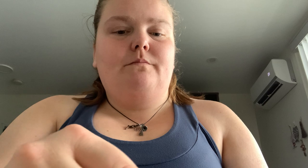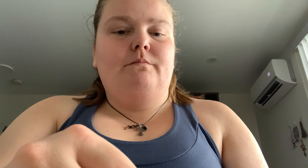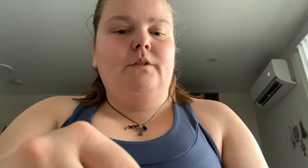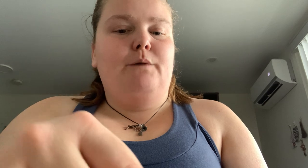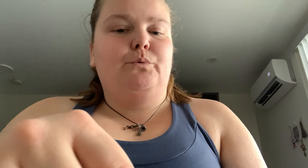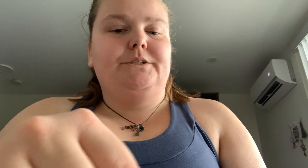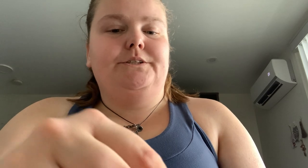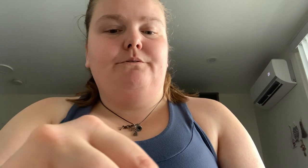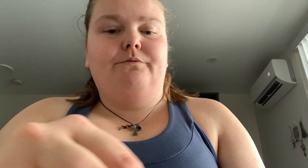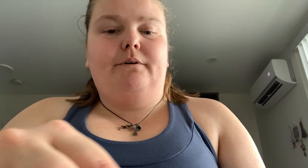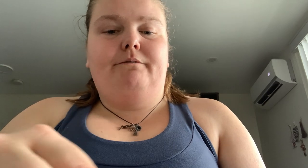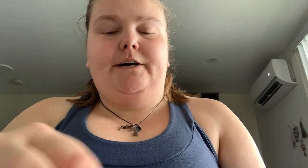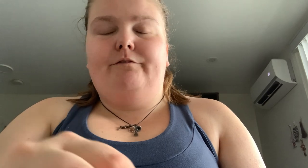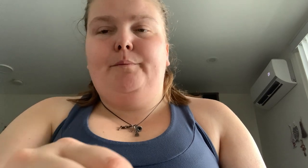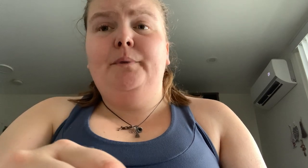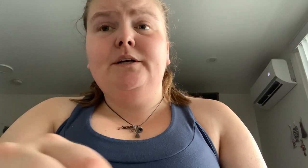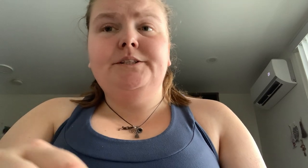upwards of five books.